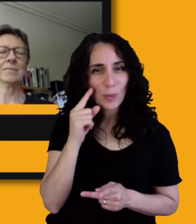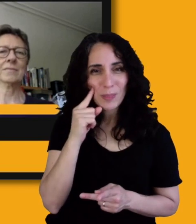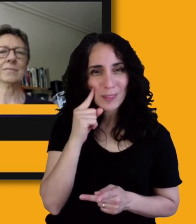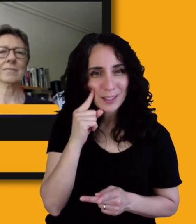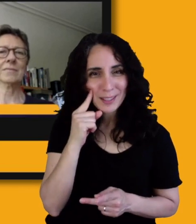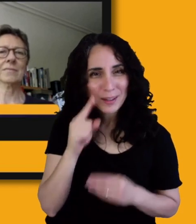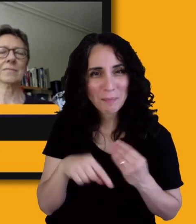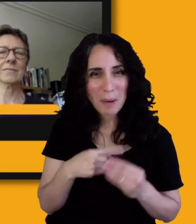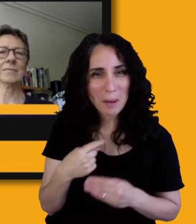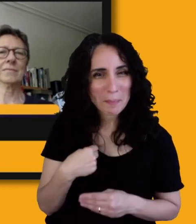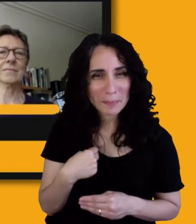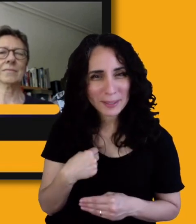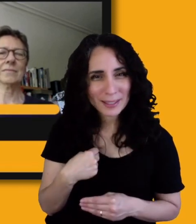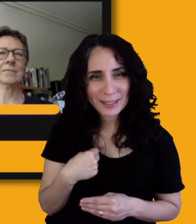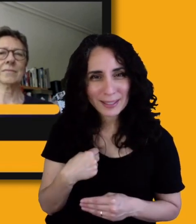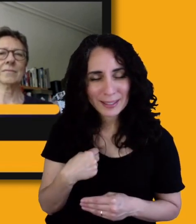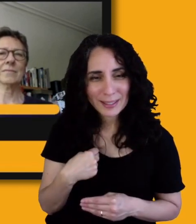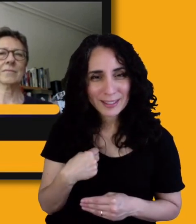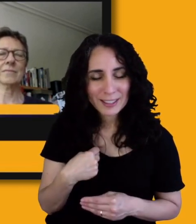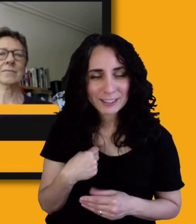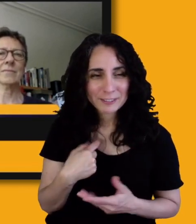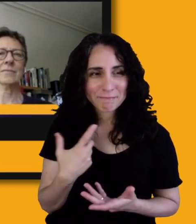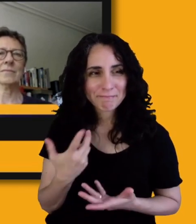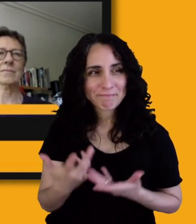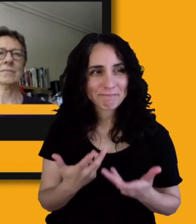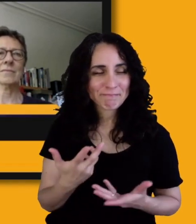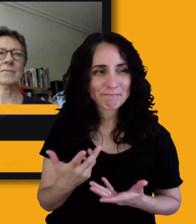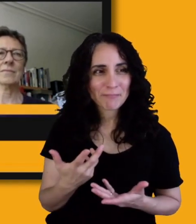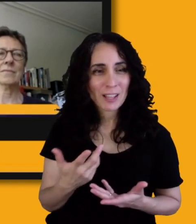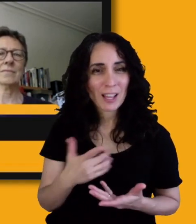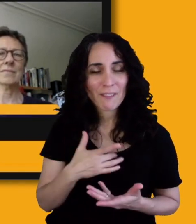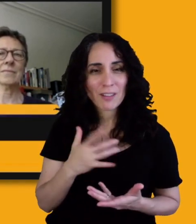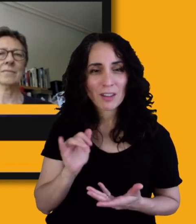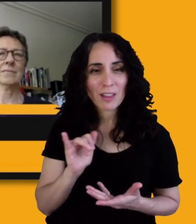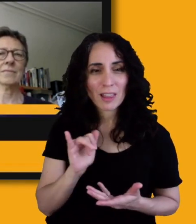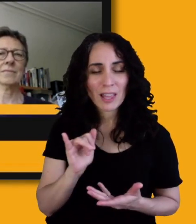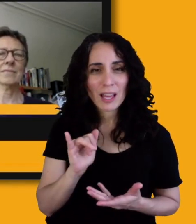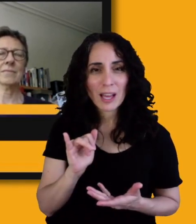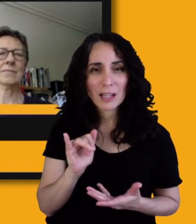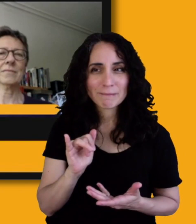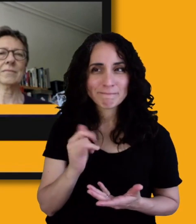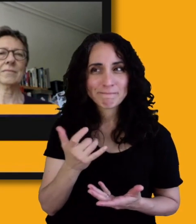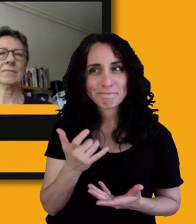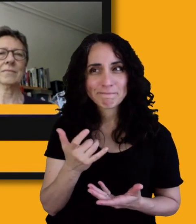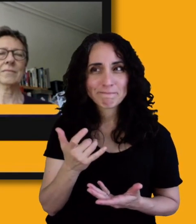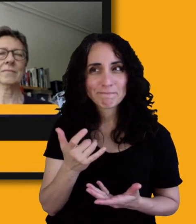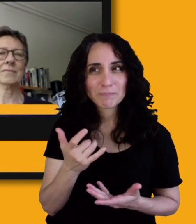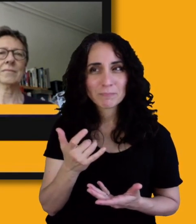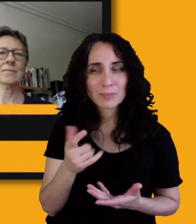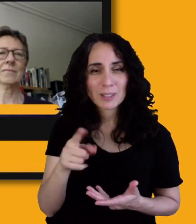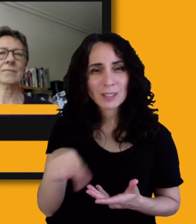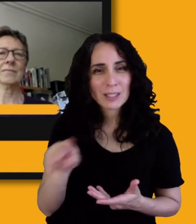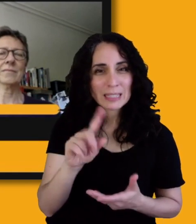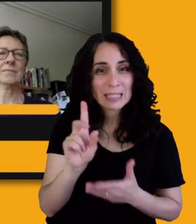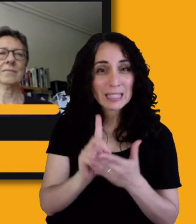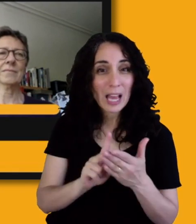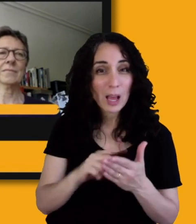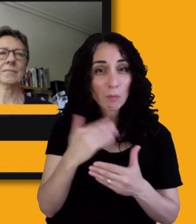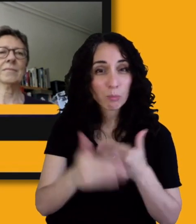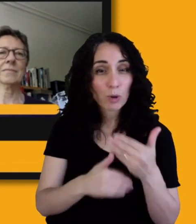don't always feel like people with any type of disability are thought about in the design process.